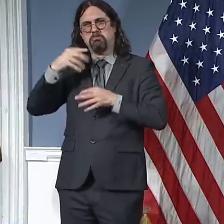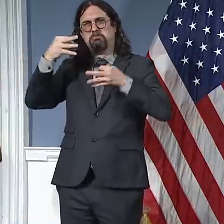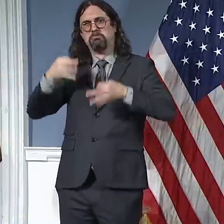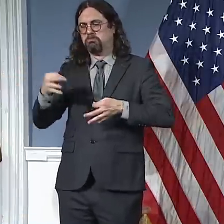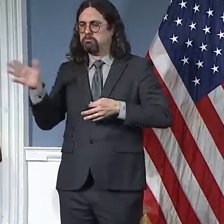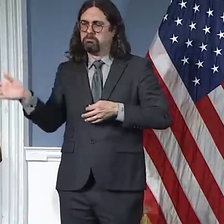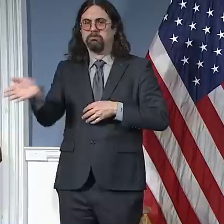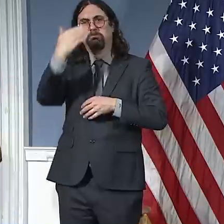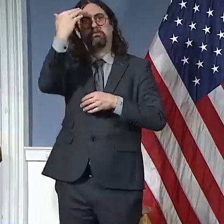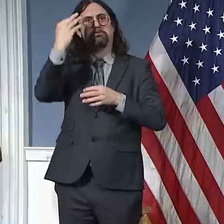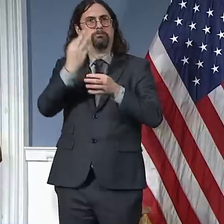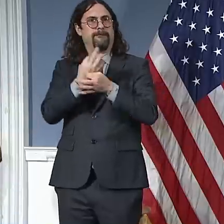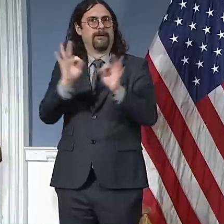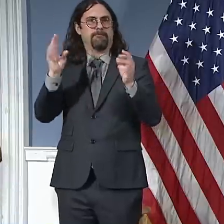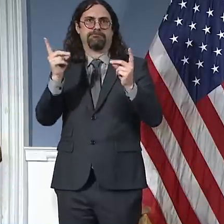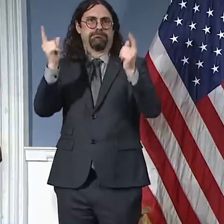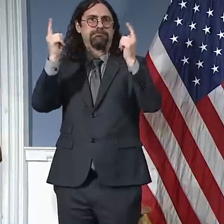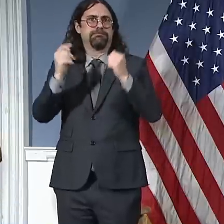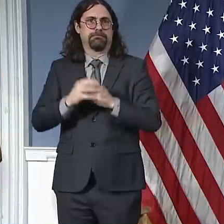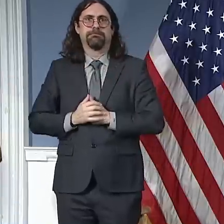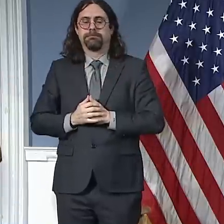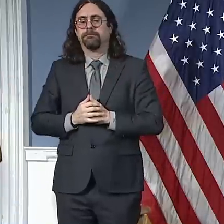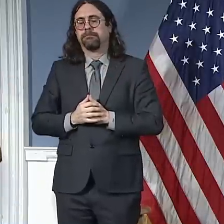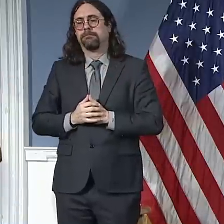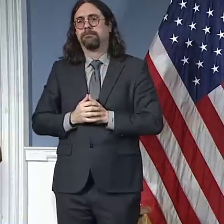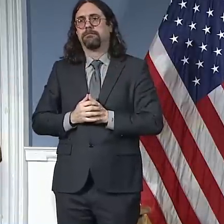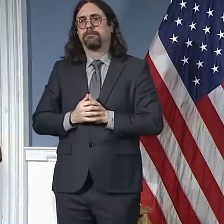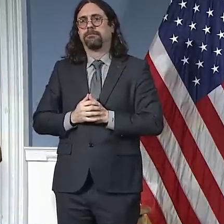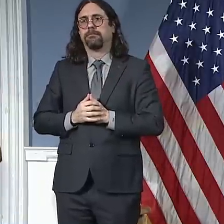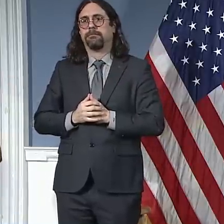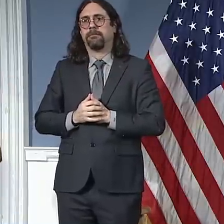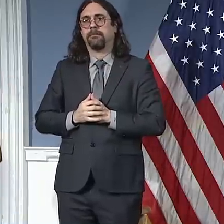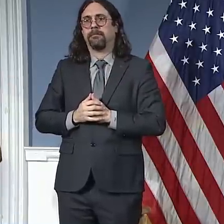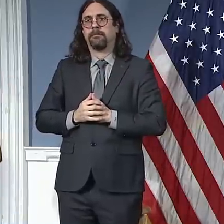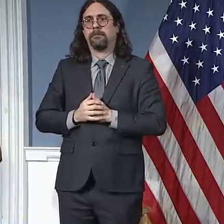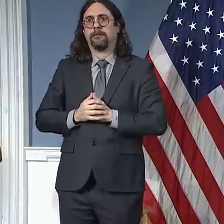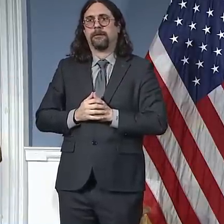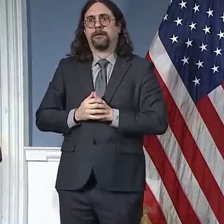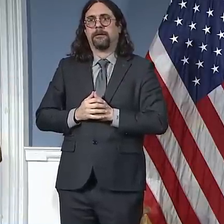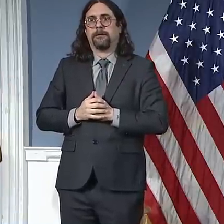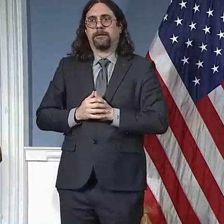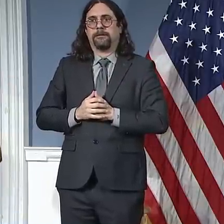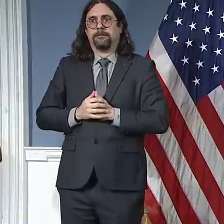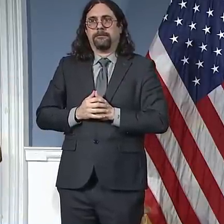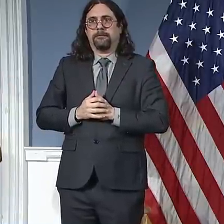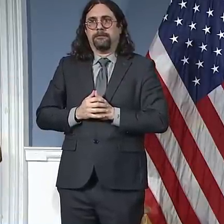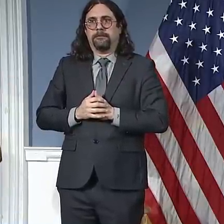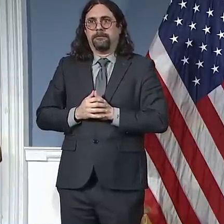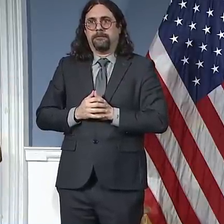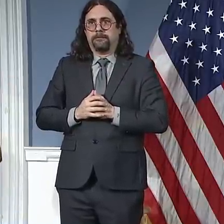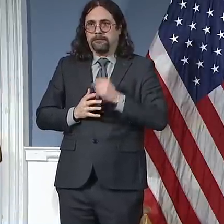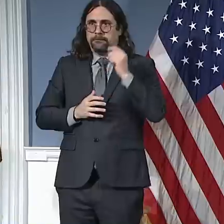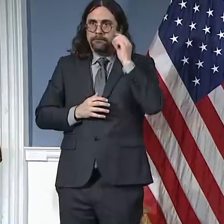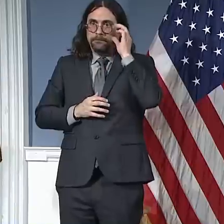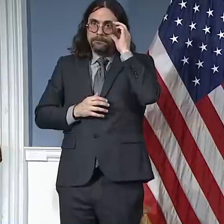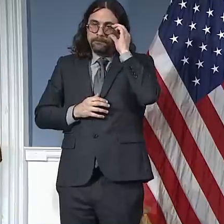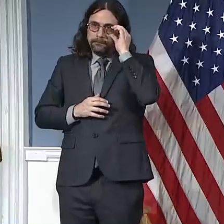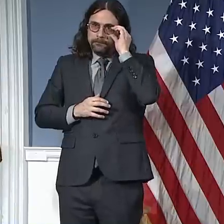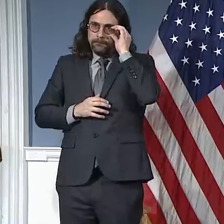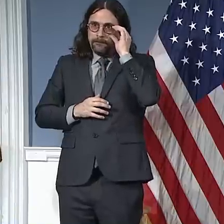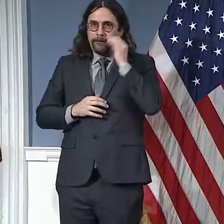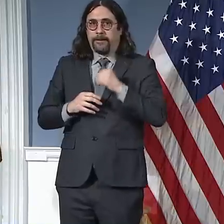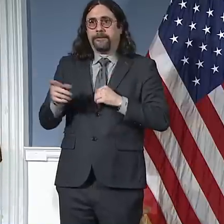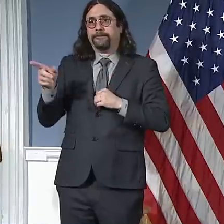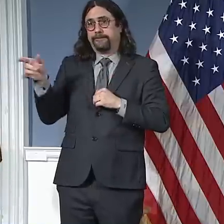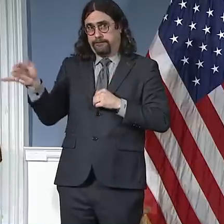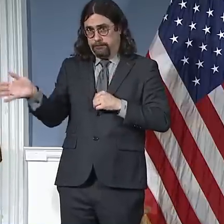addition, as I said, to those over 70 with pre-existing conditions and those in the city's sentenced category, there